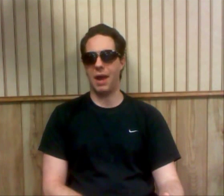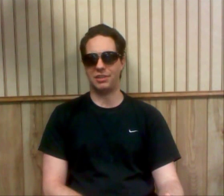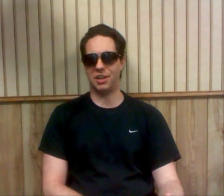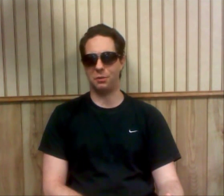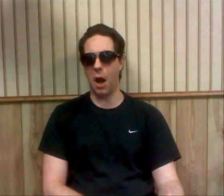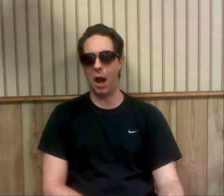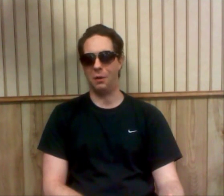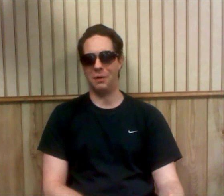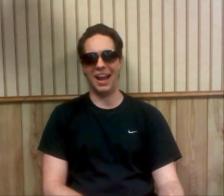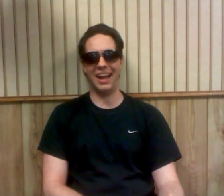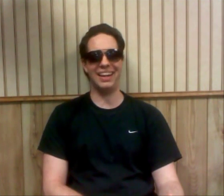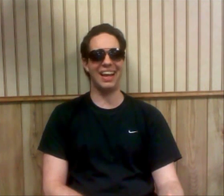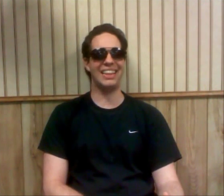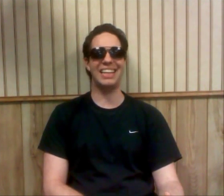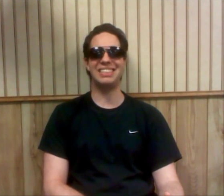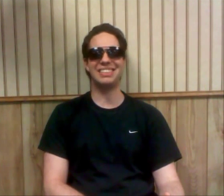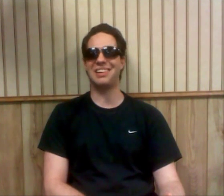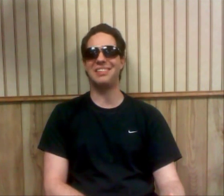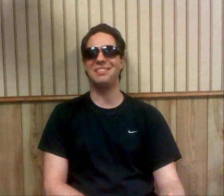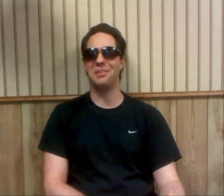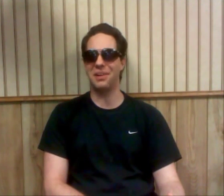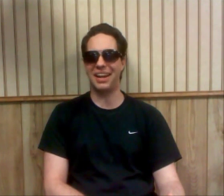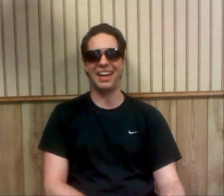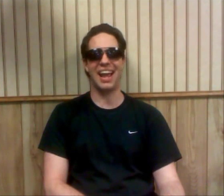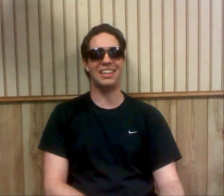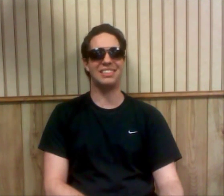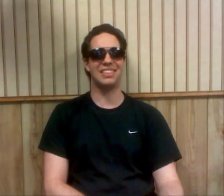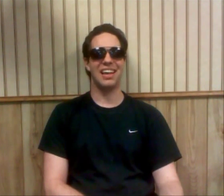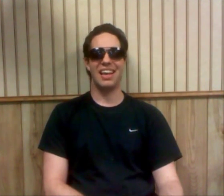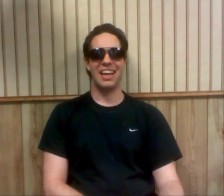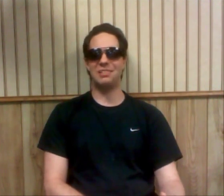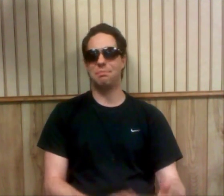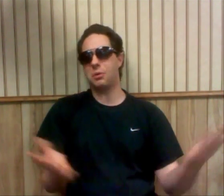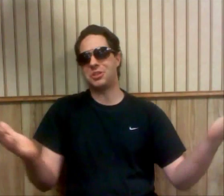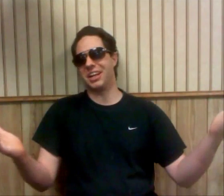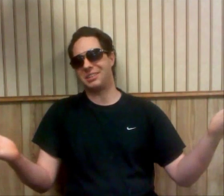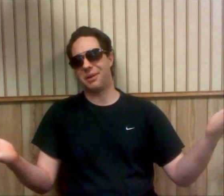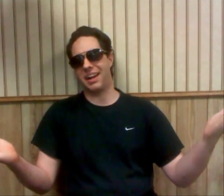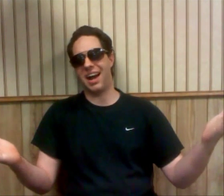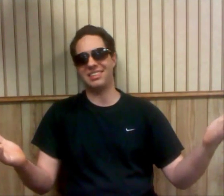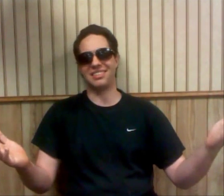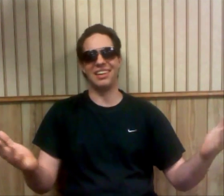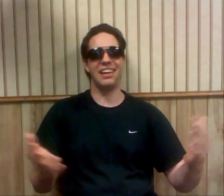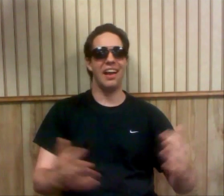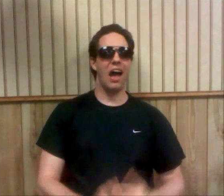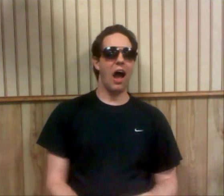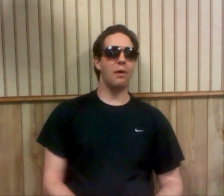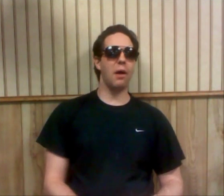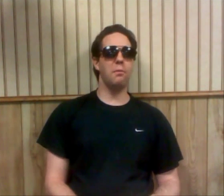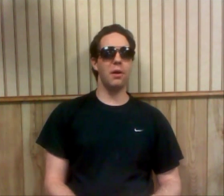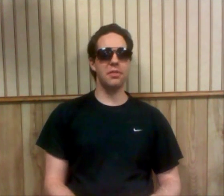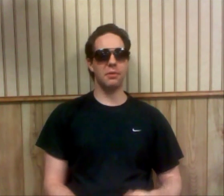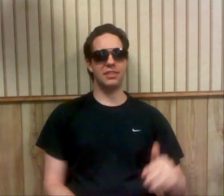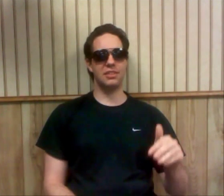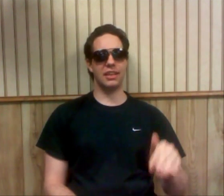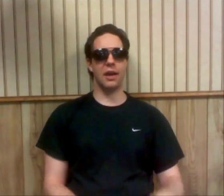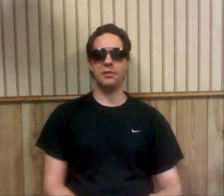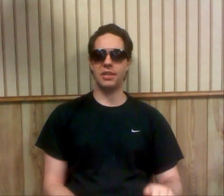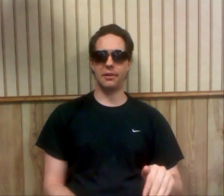match in a row. And that's just annoying and it's bullshit, quite honestly. One of the reasons that the Undertaker